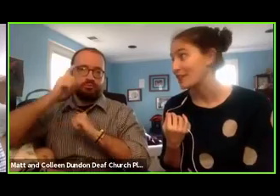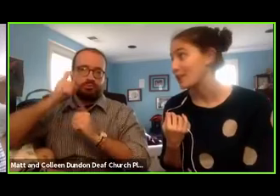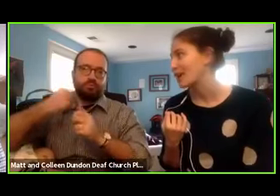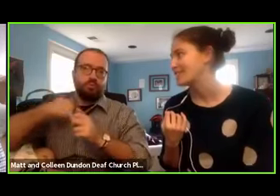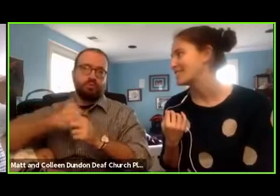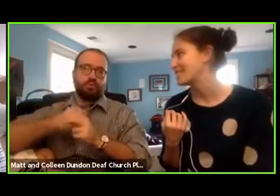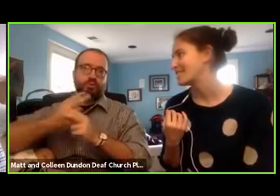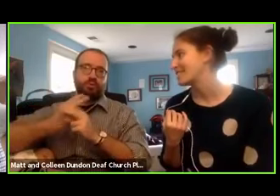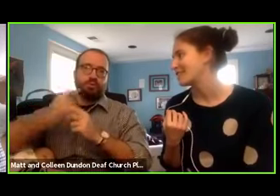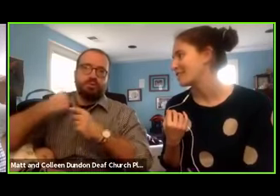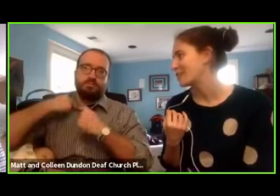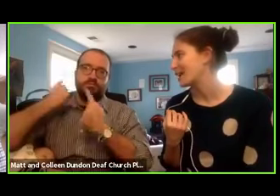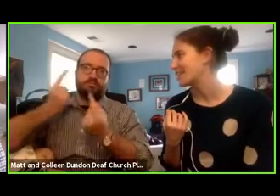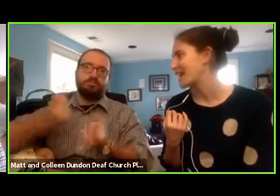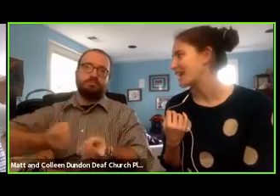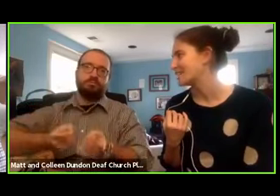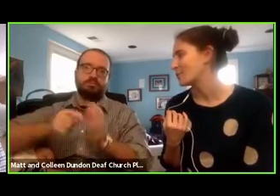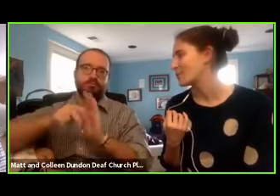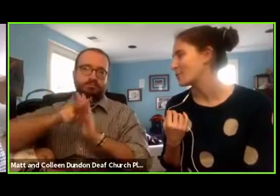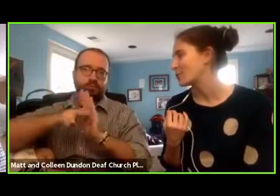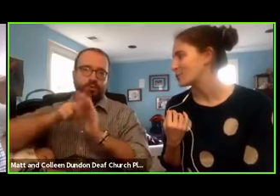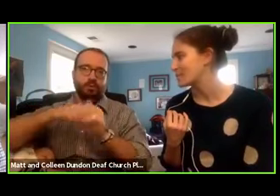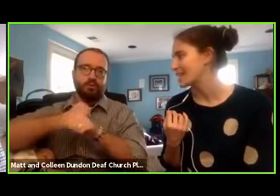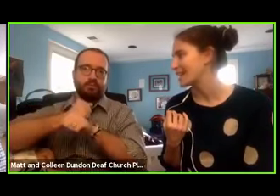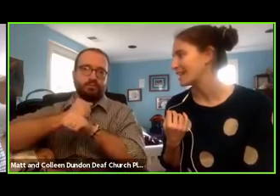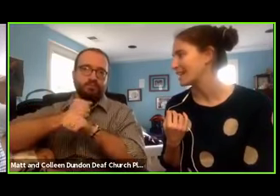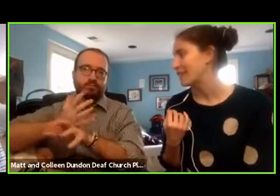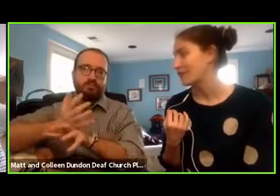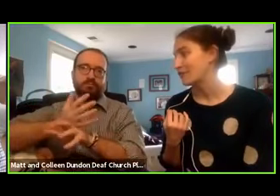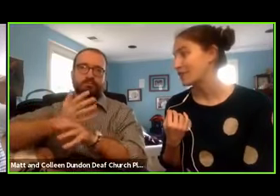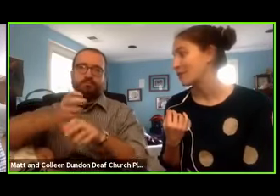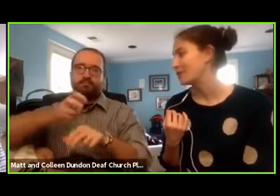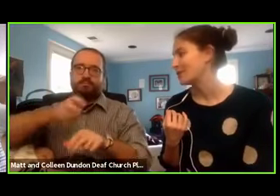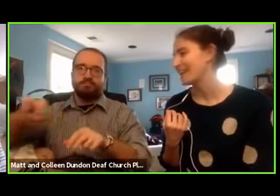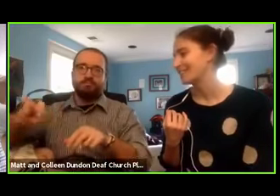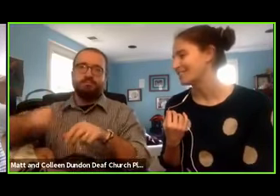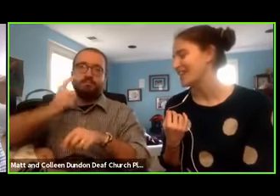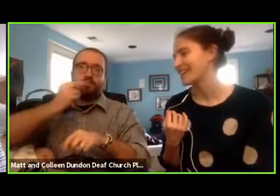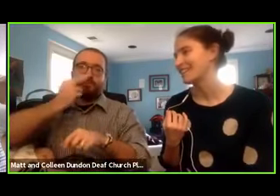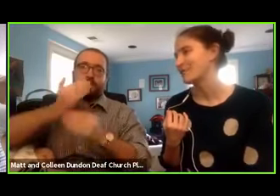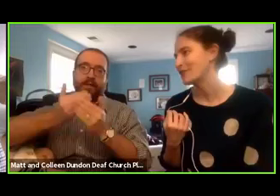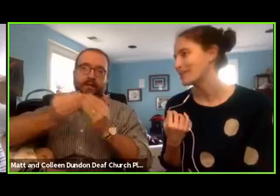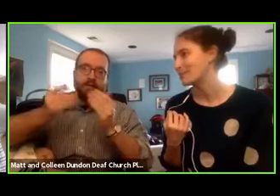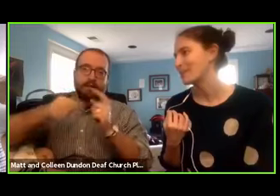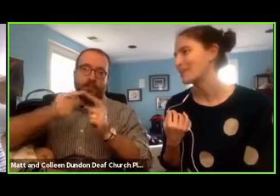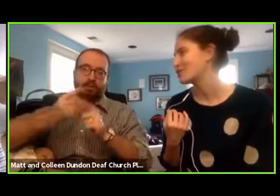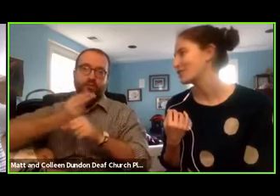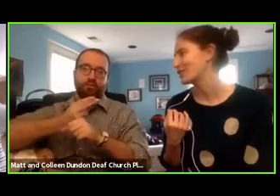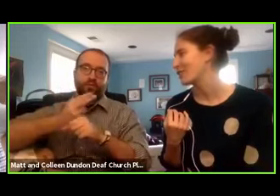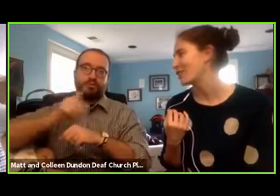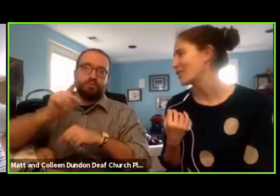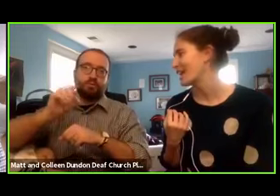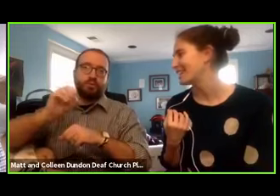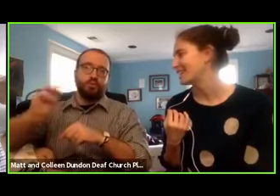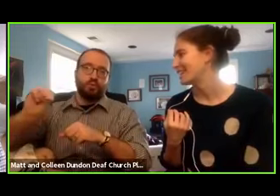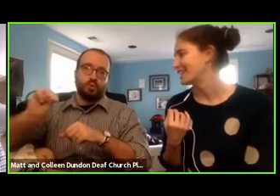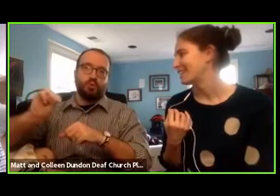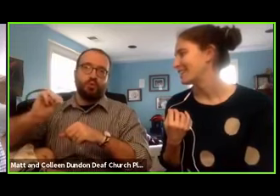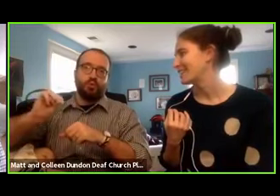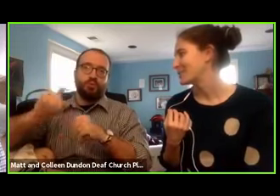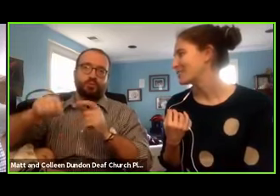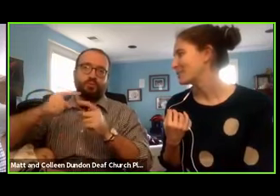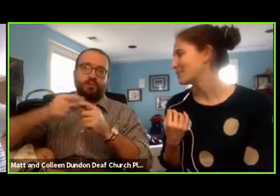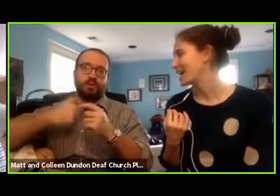to the video con to the video contact. You know, we've been using video and glide and Facebook messenger and all that,